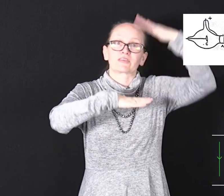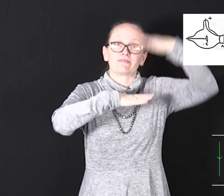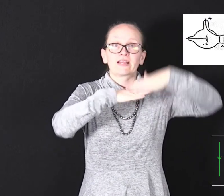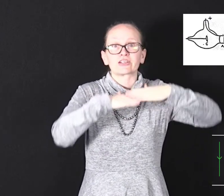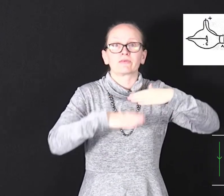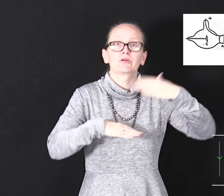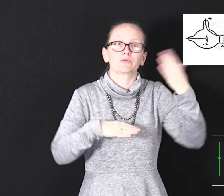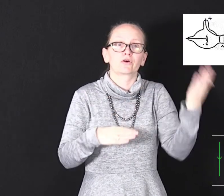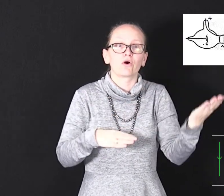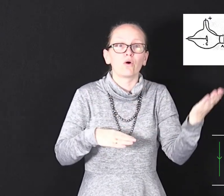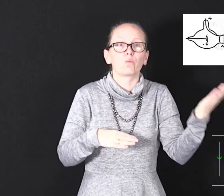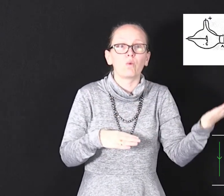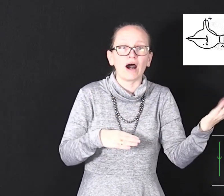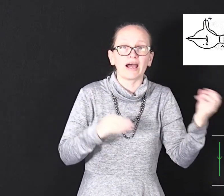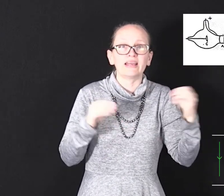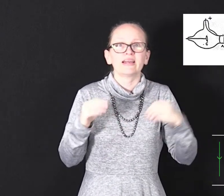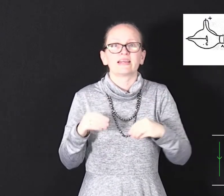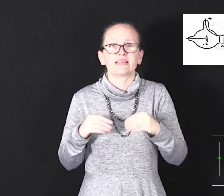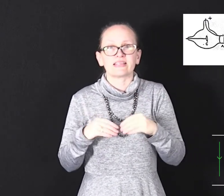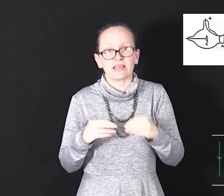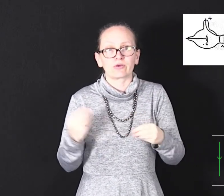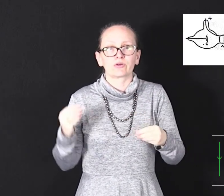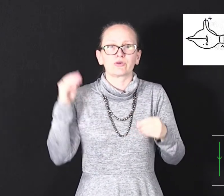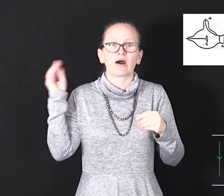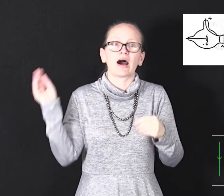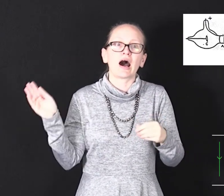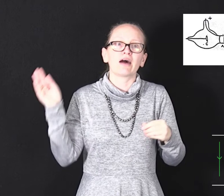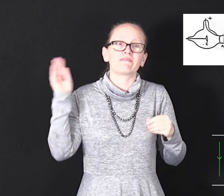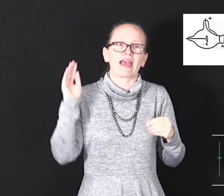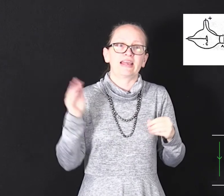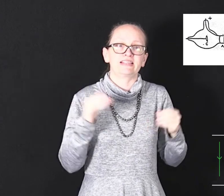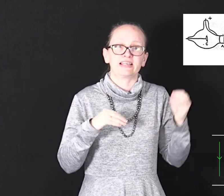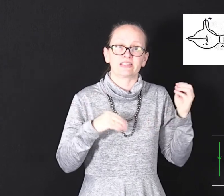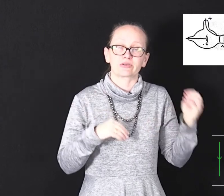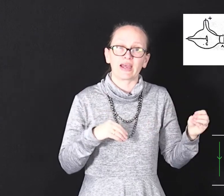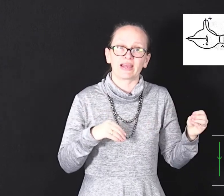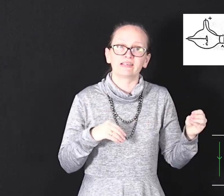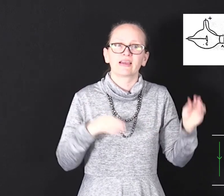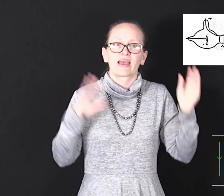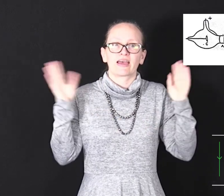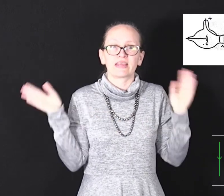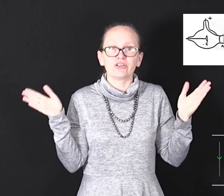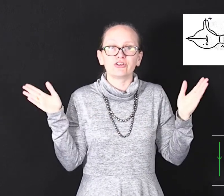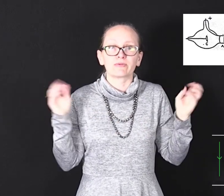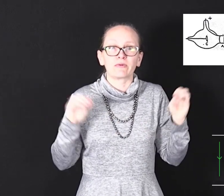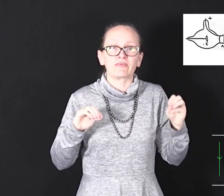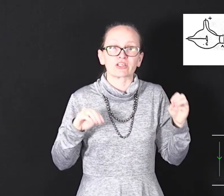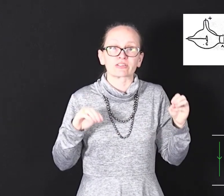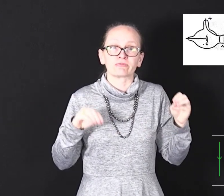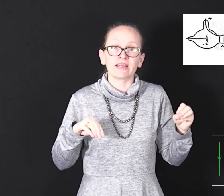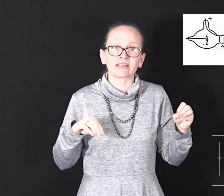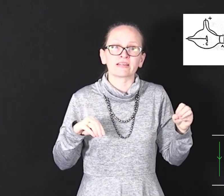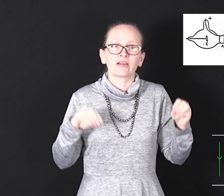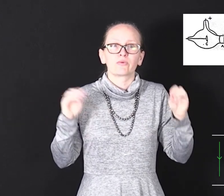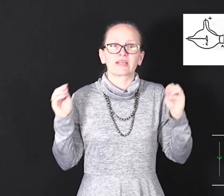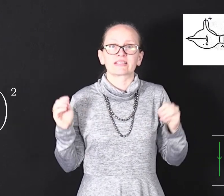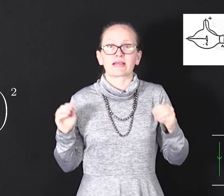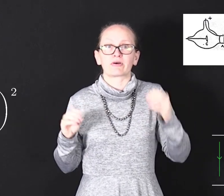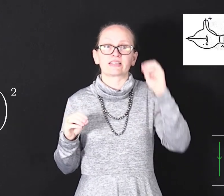deflection which we'll call Y or is equal to a half At squared. And then using what we've just written we can say well this